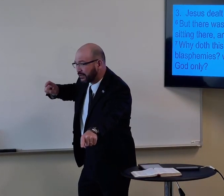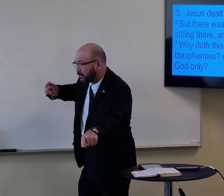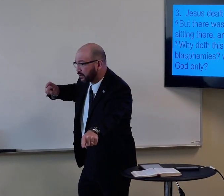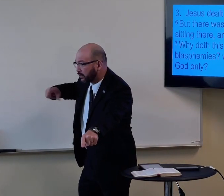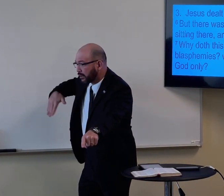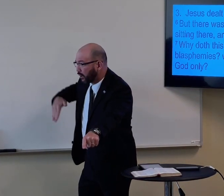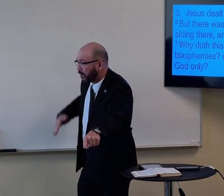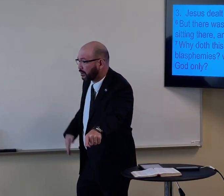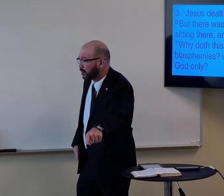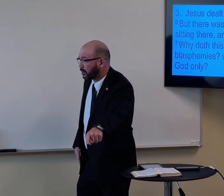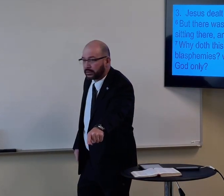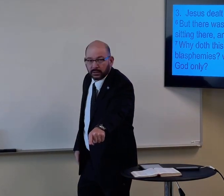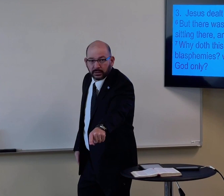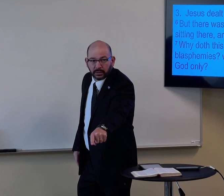So, had he healed him yet? Not yet.